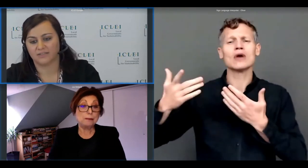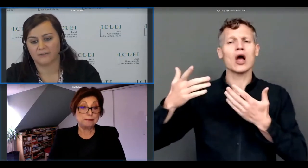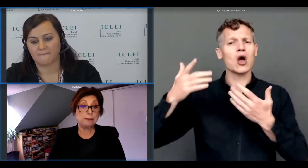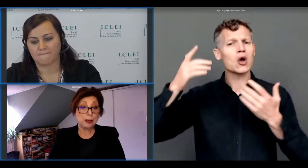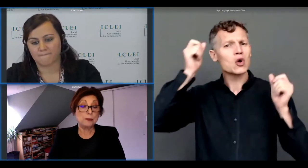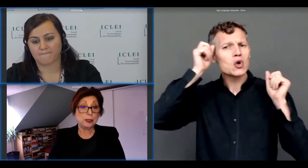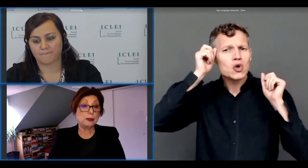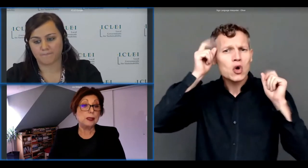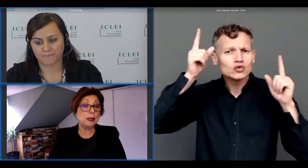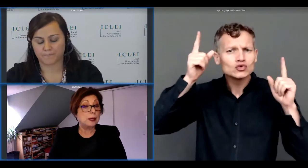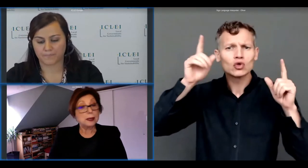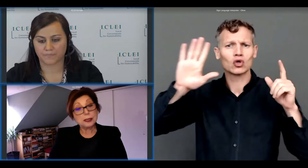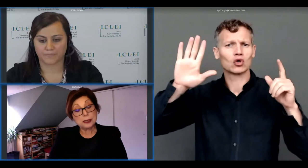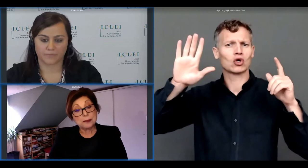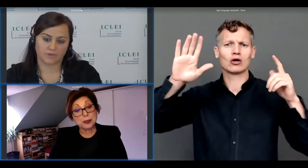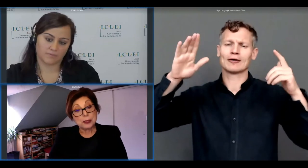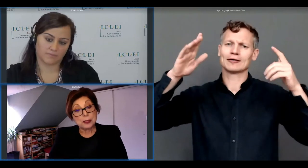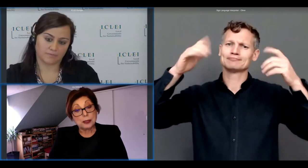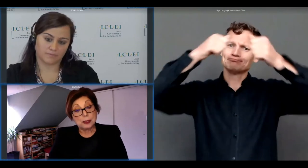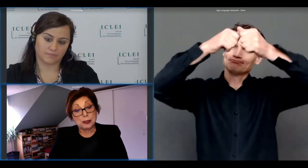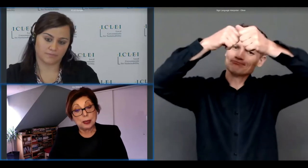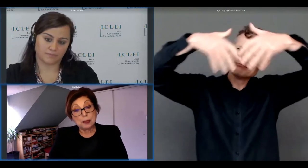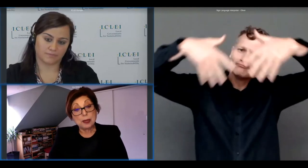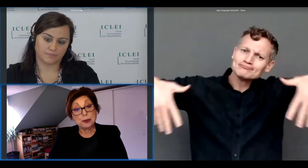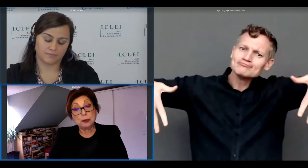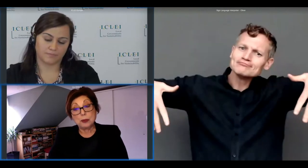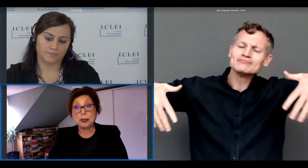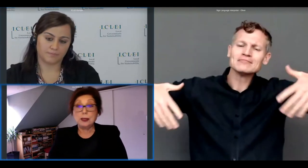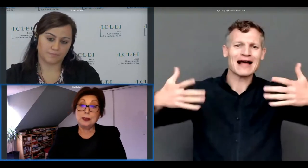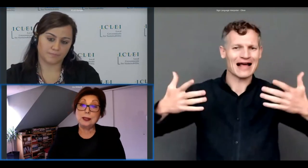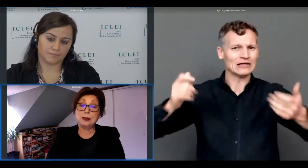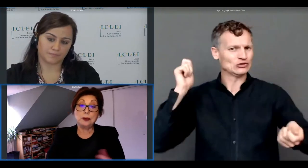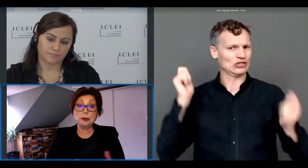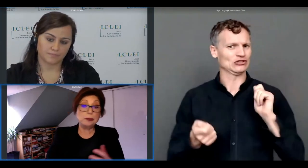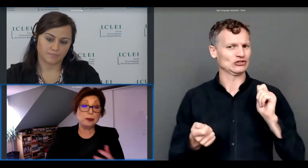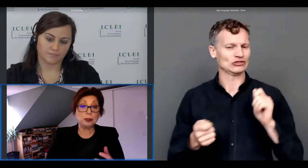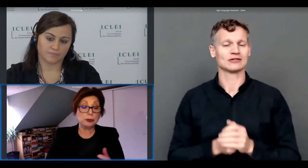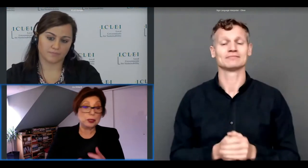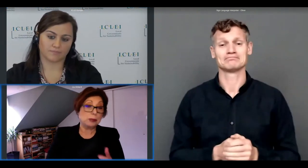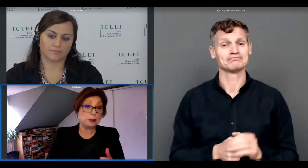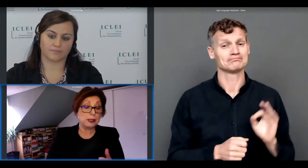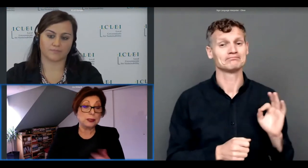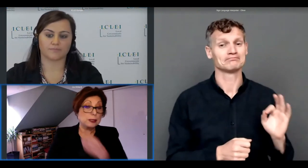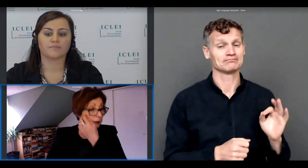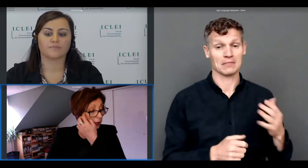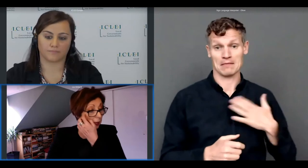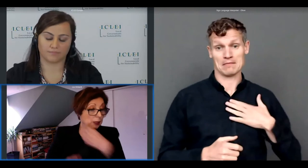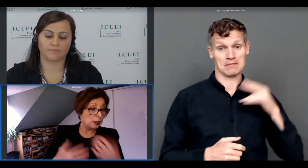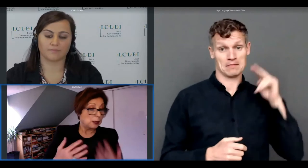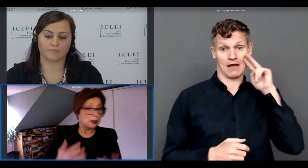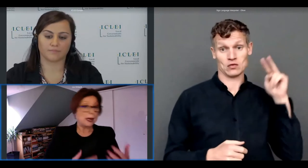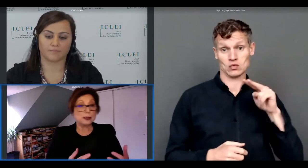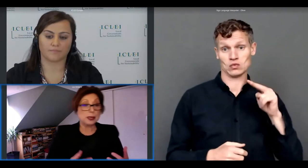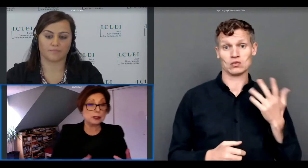yeah yeah yeah i think in my view you know if you if you want to simplify things and say